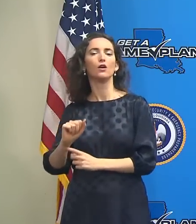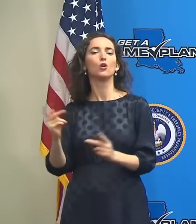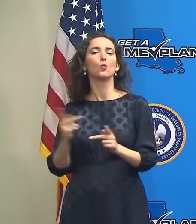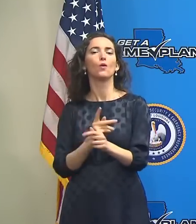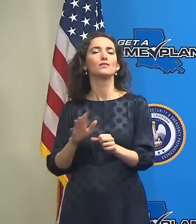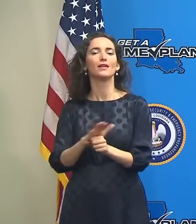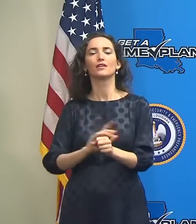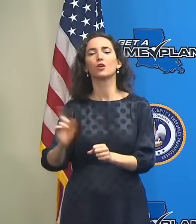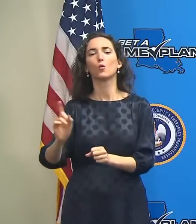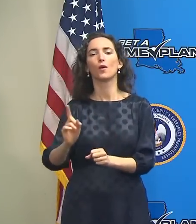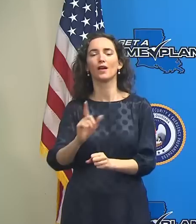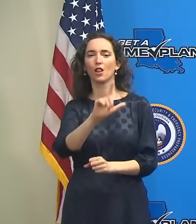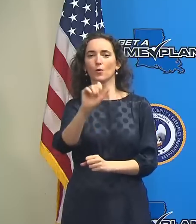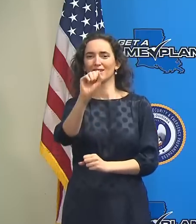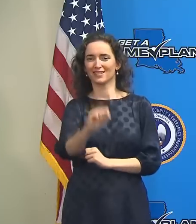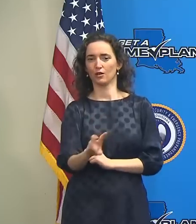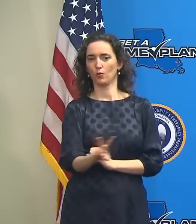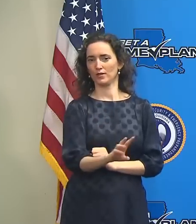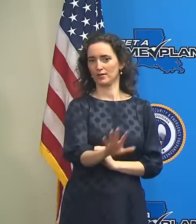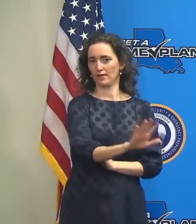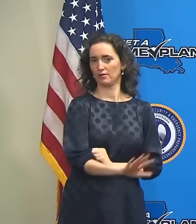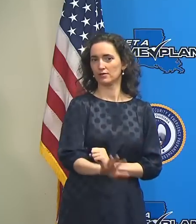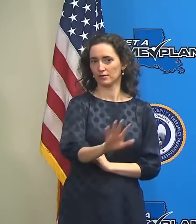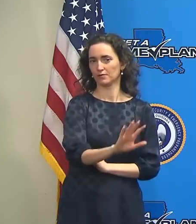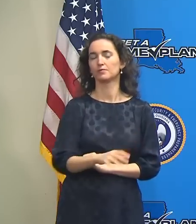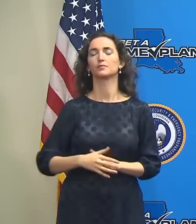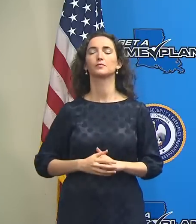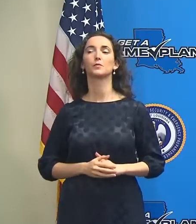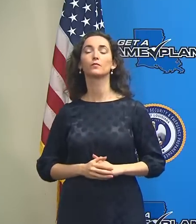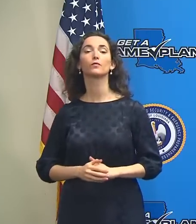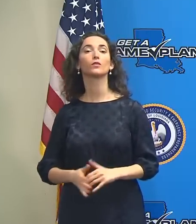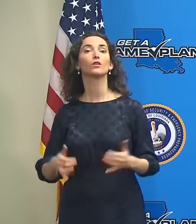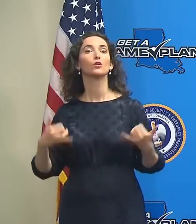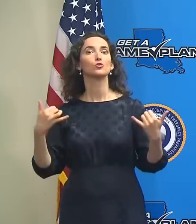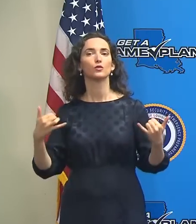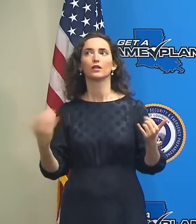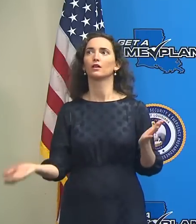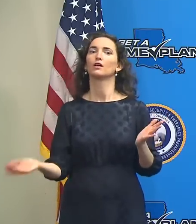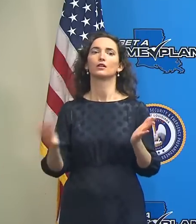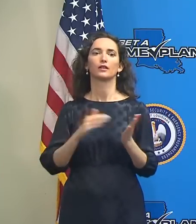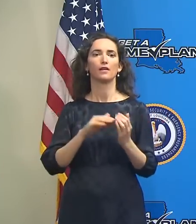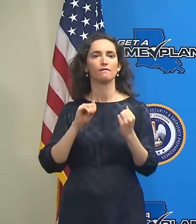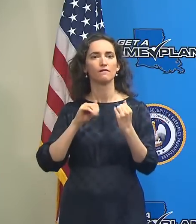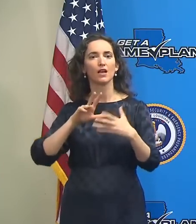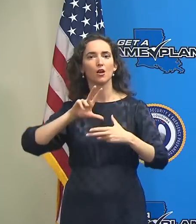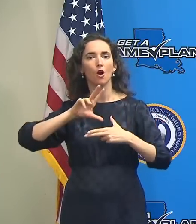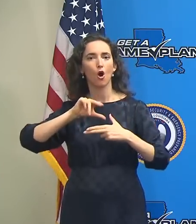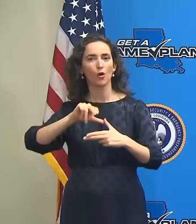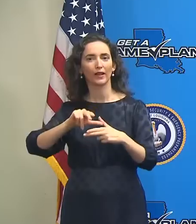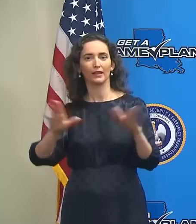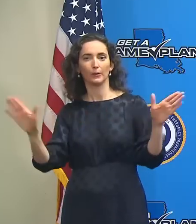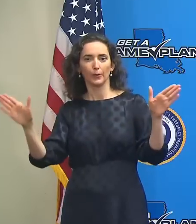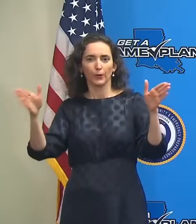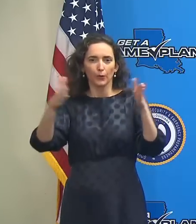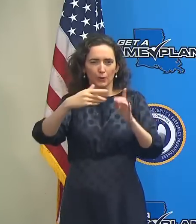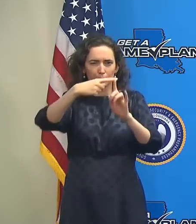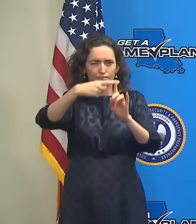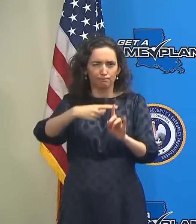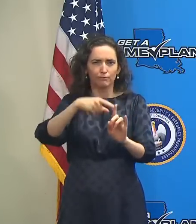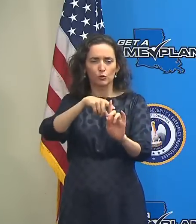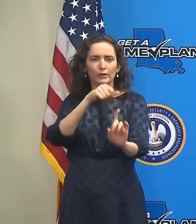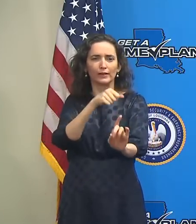Louisiana. And here we are today faced with another storm setting its sights on Louisiana,